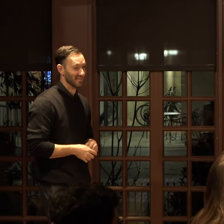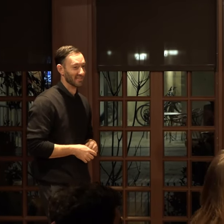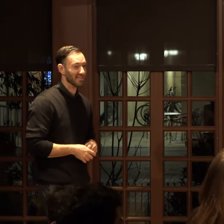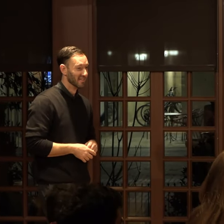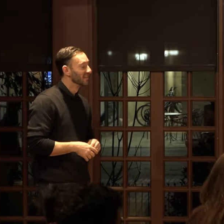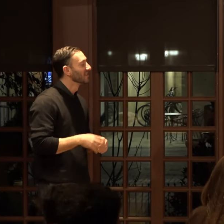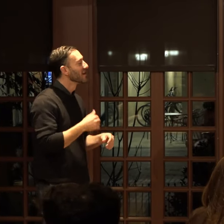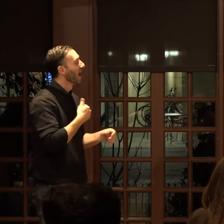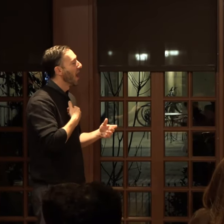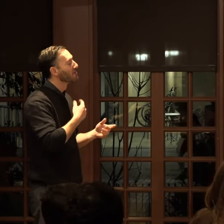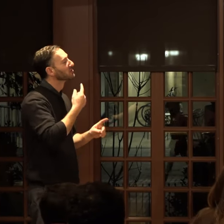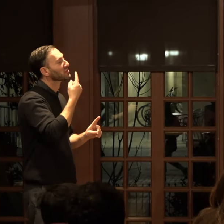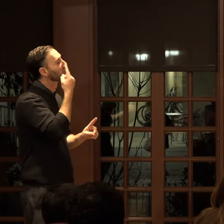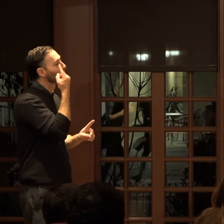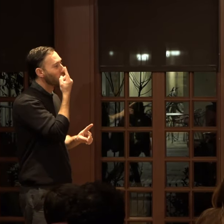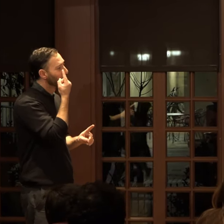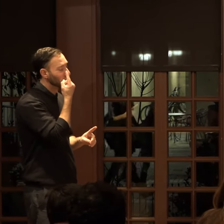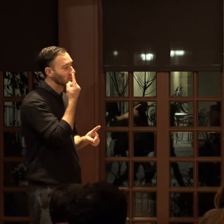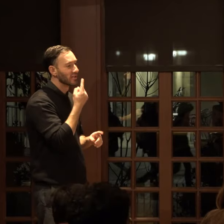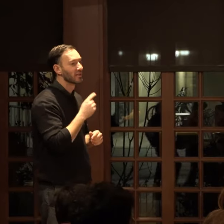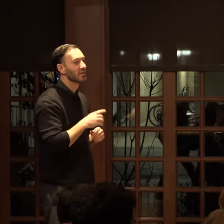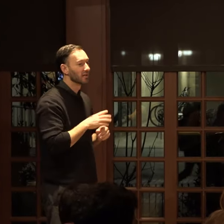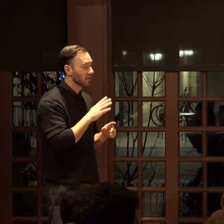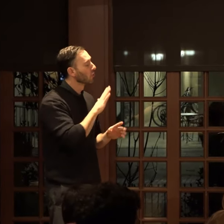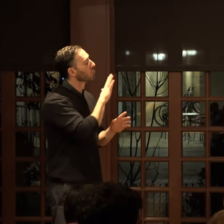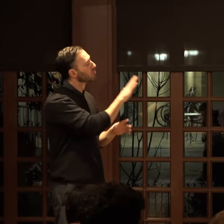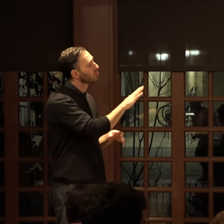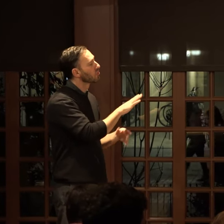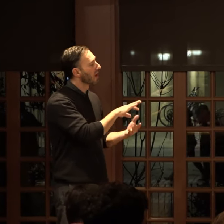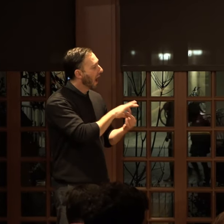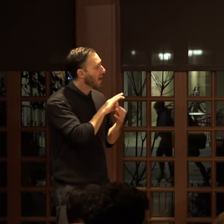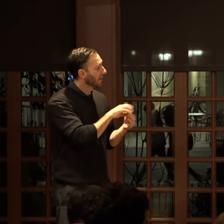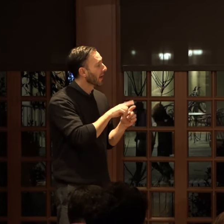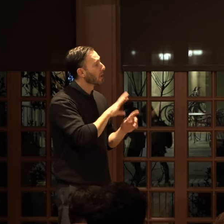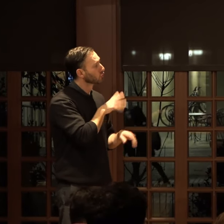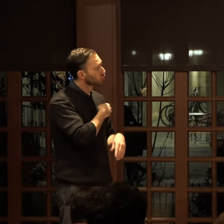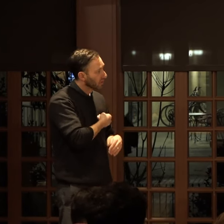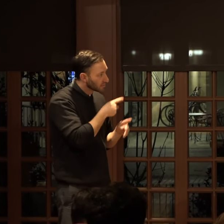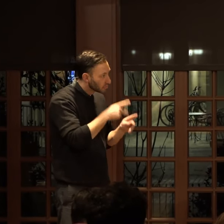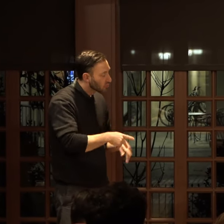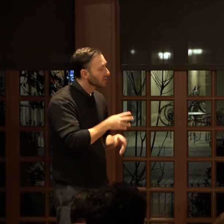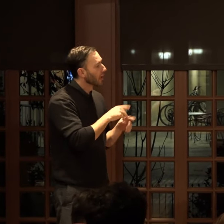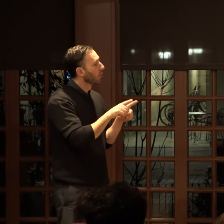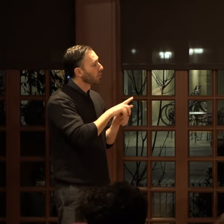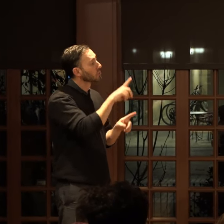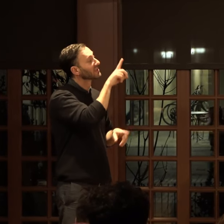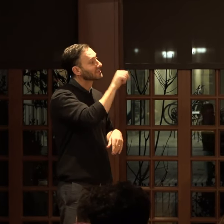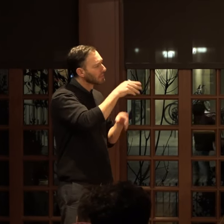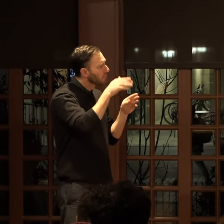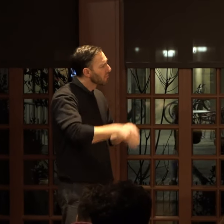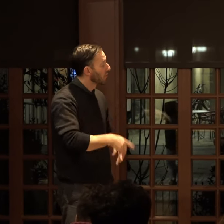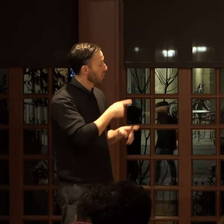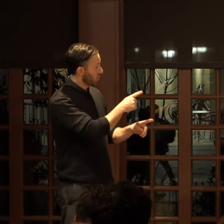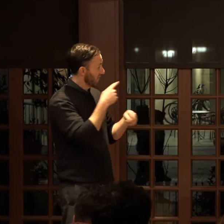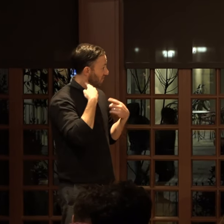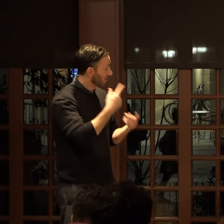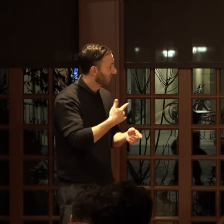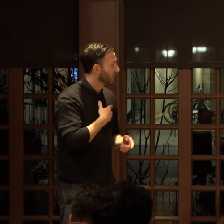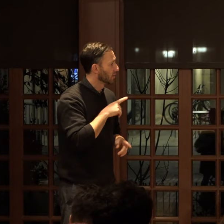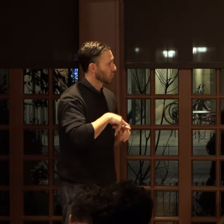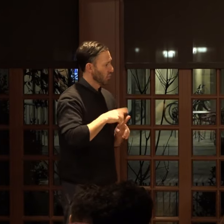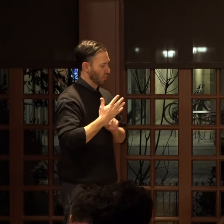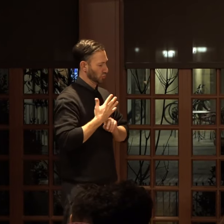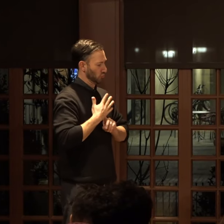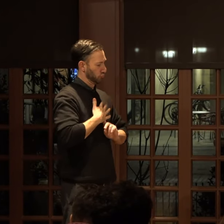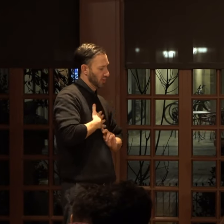I was just wondering with your identities both as a trans person and as a disabled person have you ever felt the need to suppress